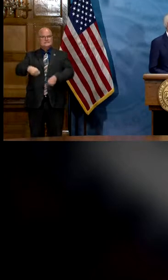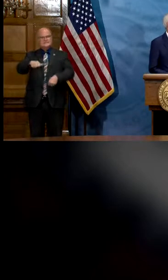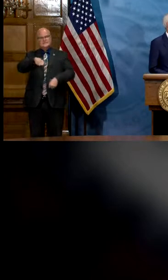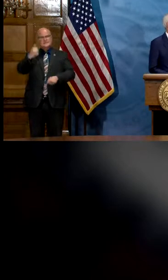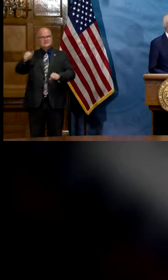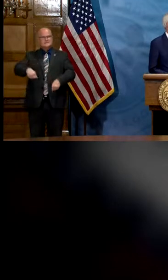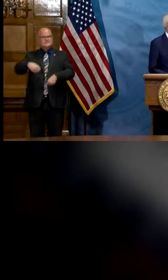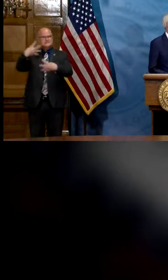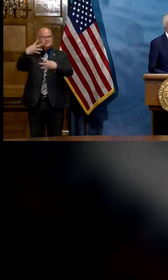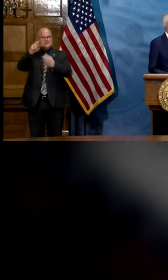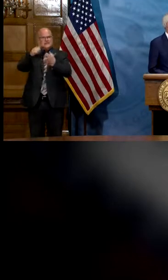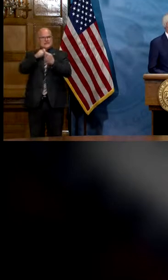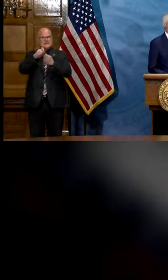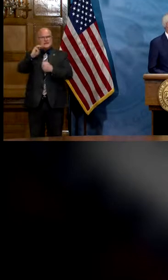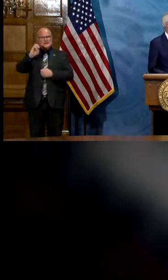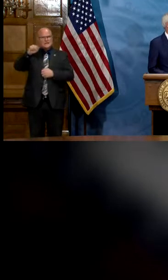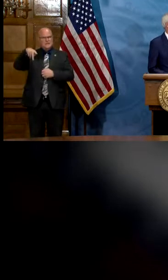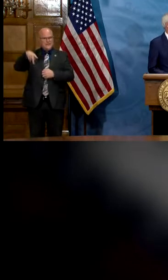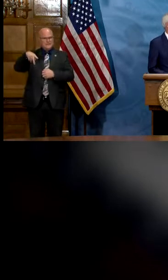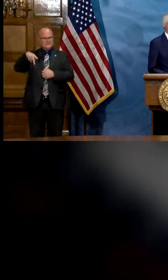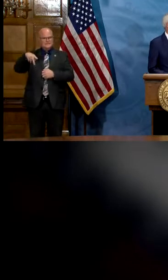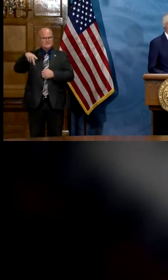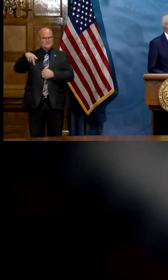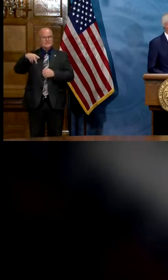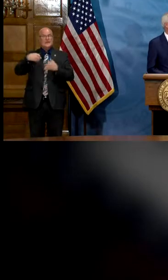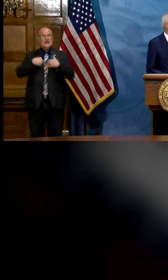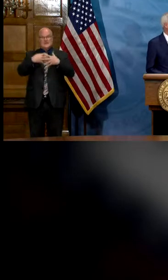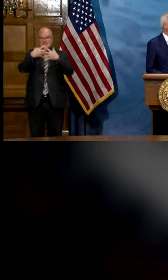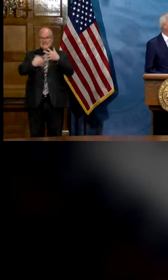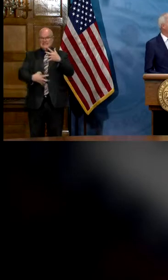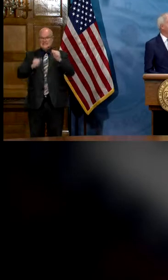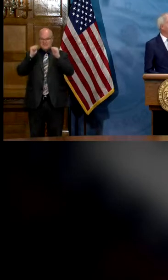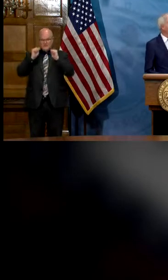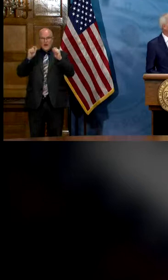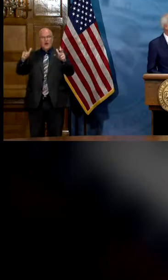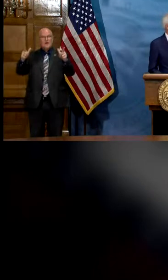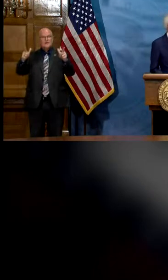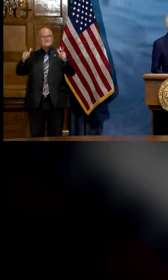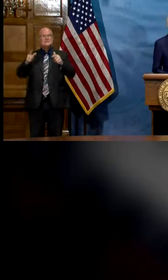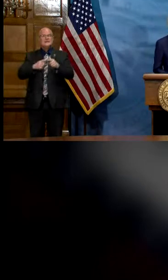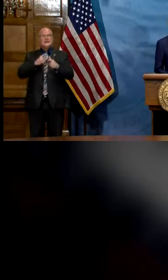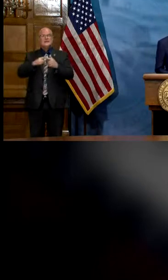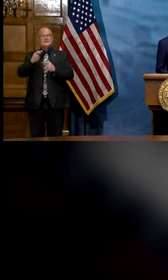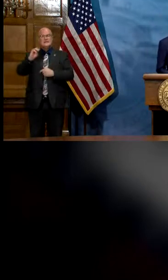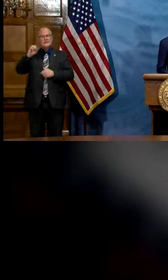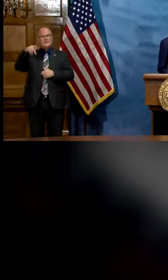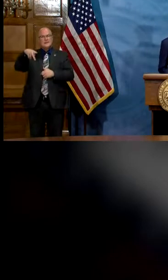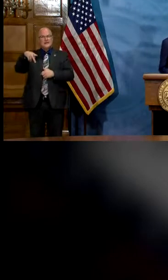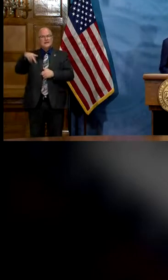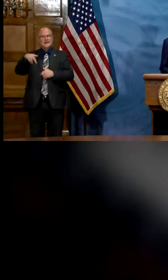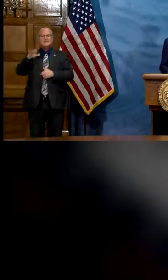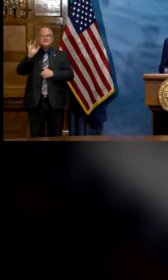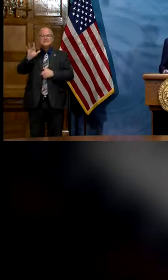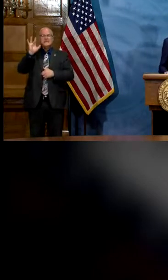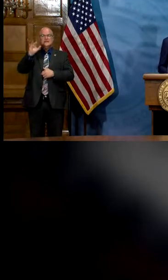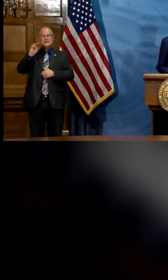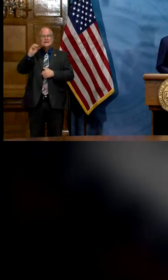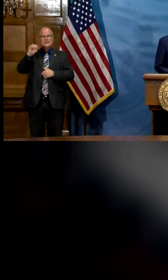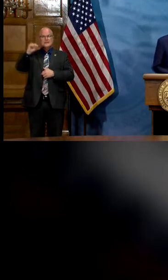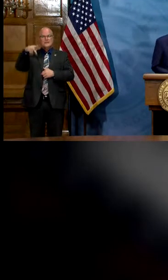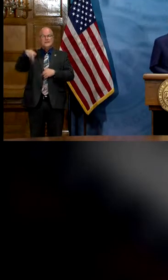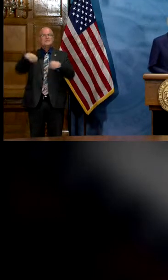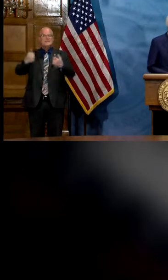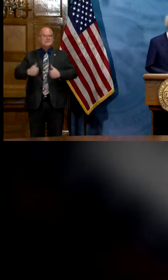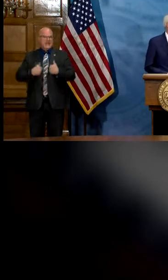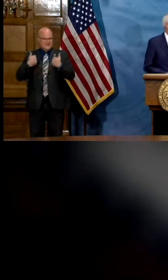to the exact map it will have a listing of all of them and then a map of where they are that you click on the map it'll give you